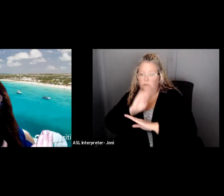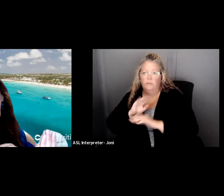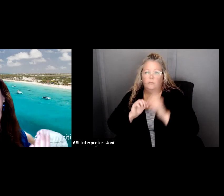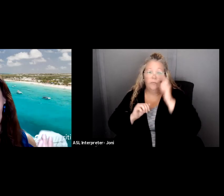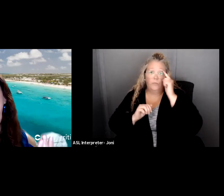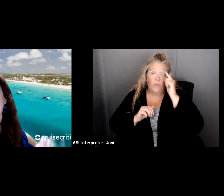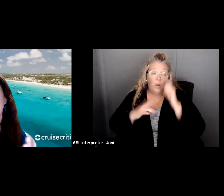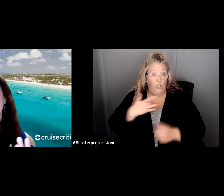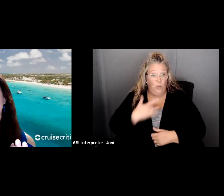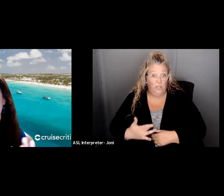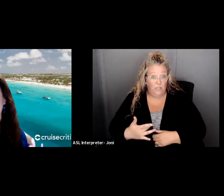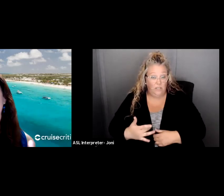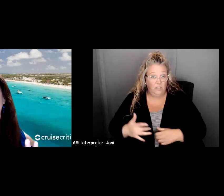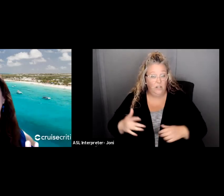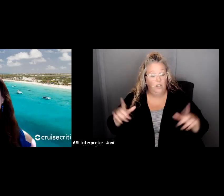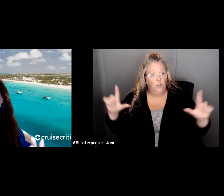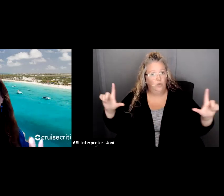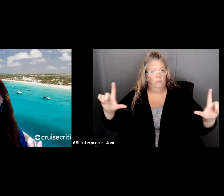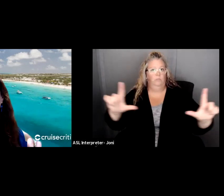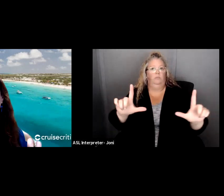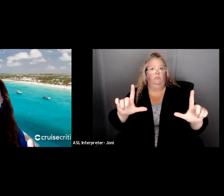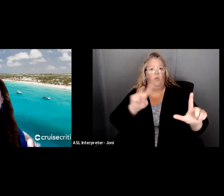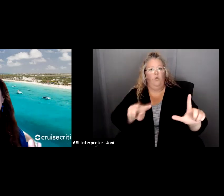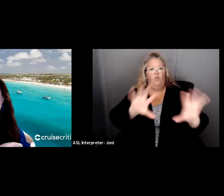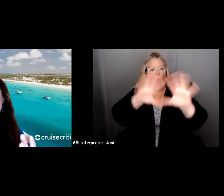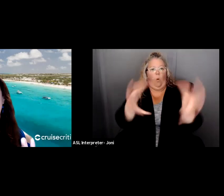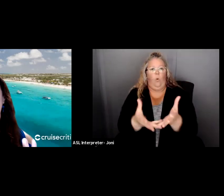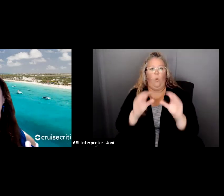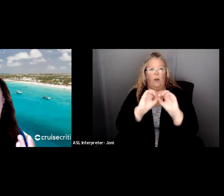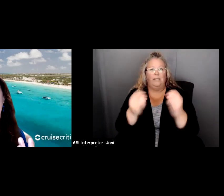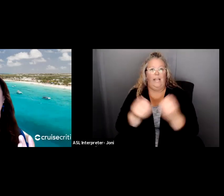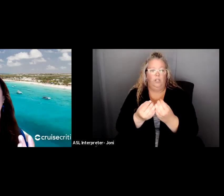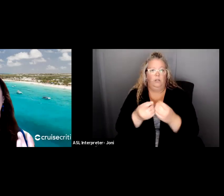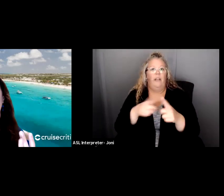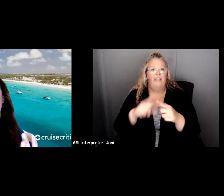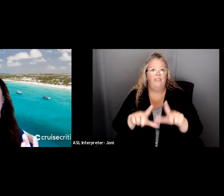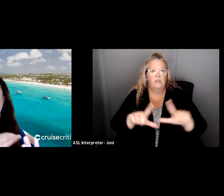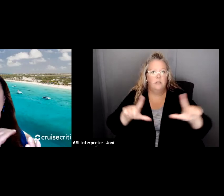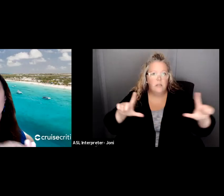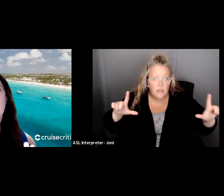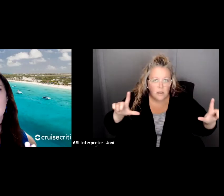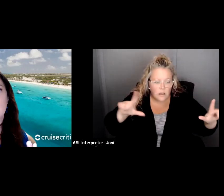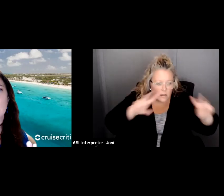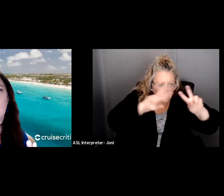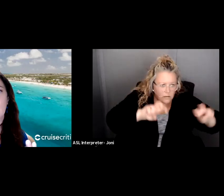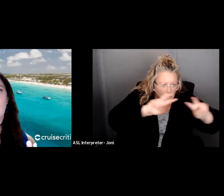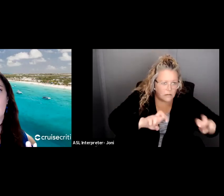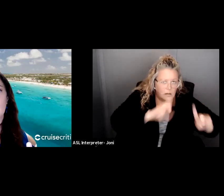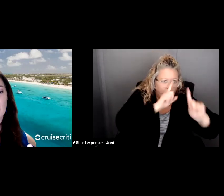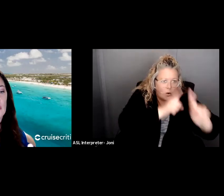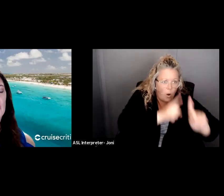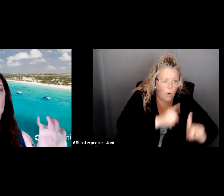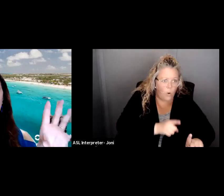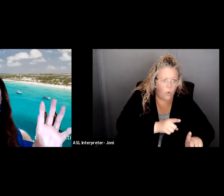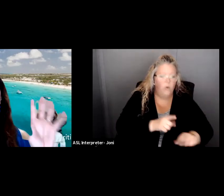it down to your goals and you think about that, then you know, okay, we have a strength in this area.